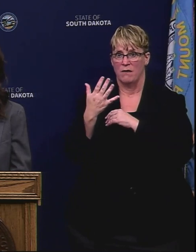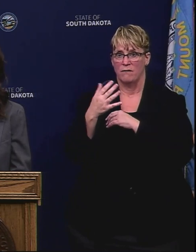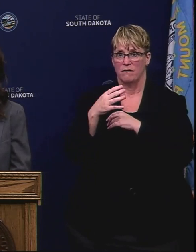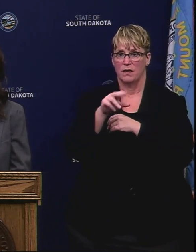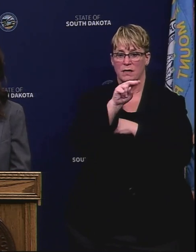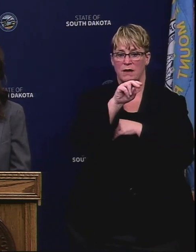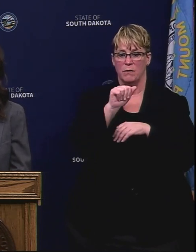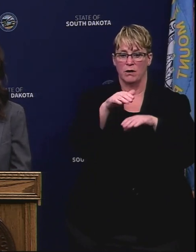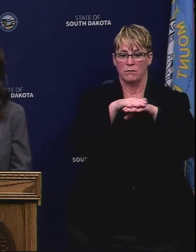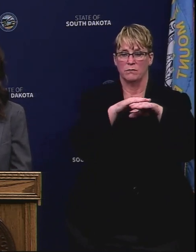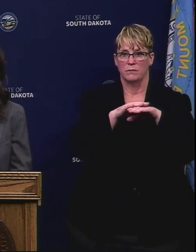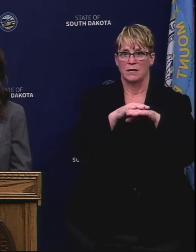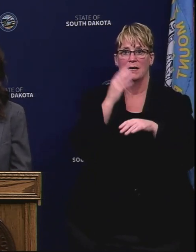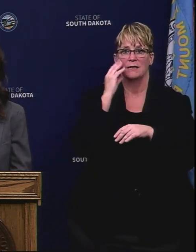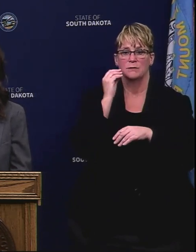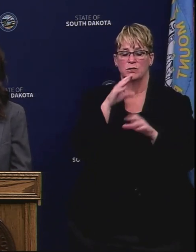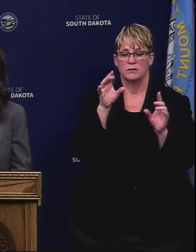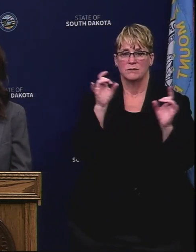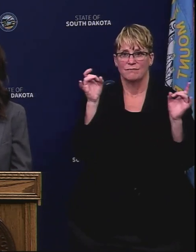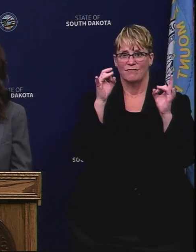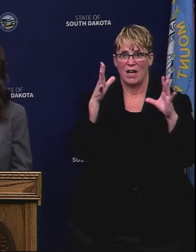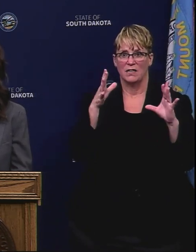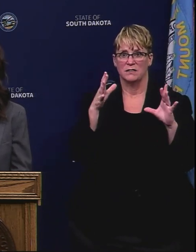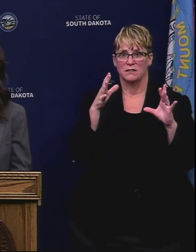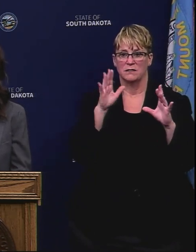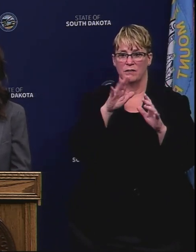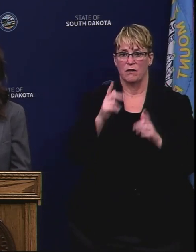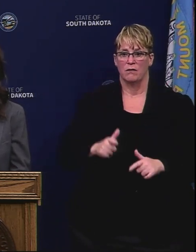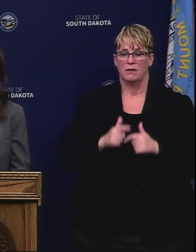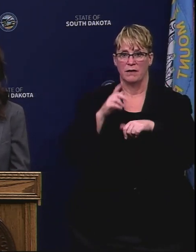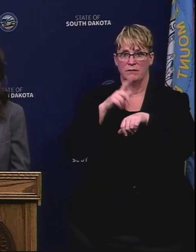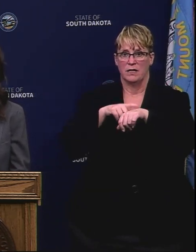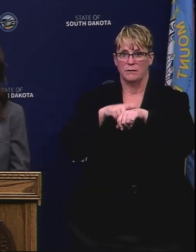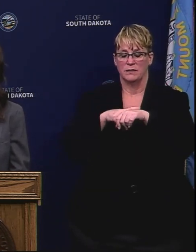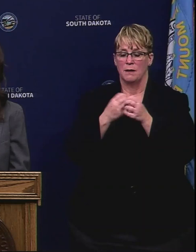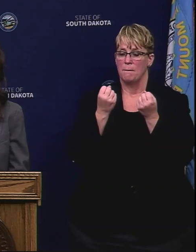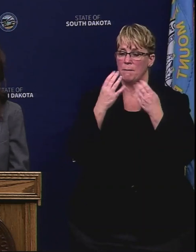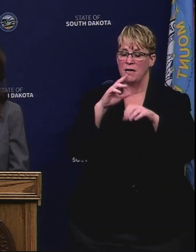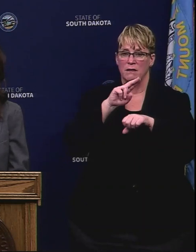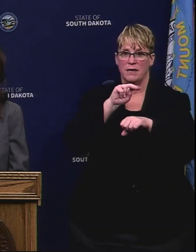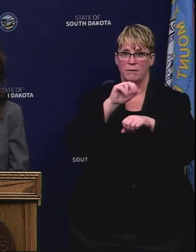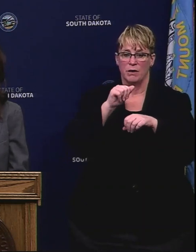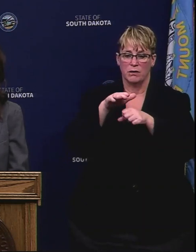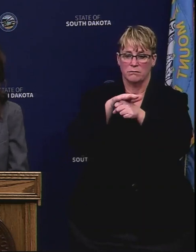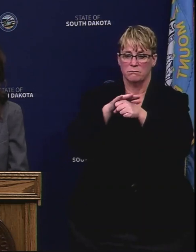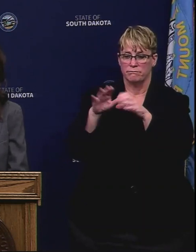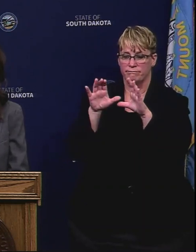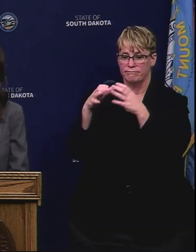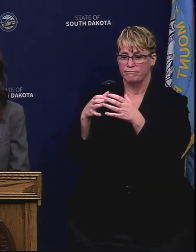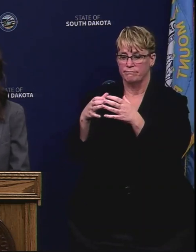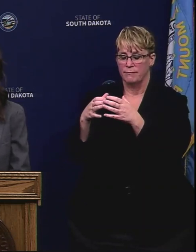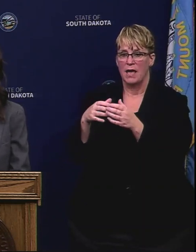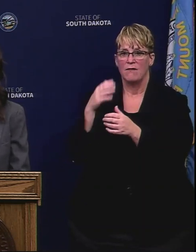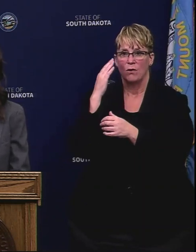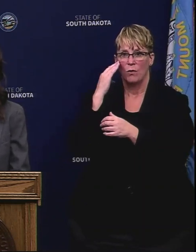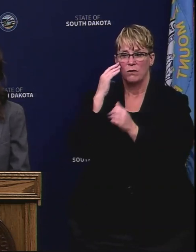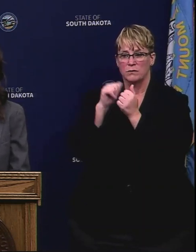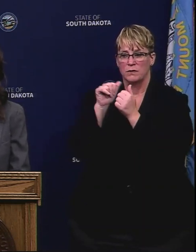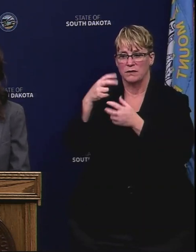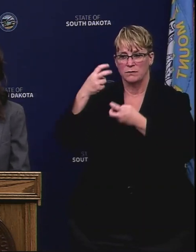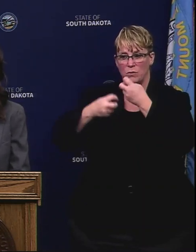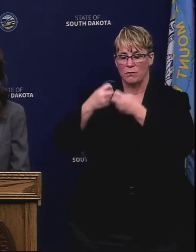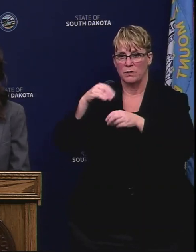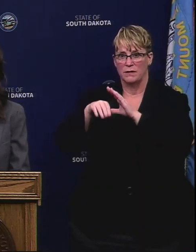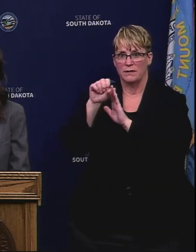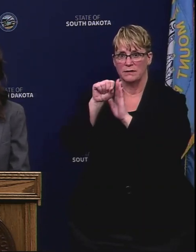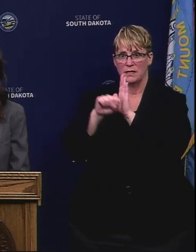experience violence in their lifetimes. Many of our tribes have helped and made great contributions to bringing awareness to this issue